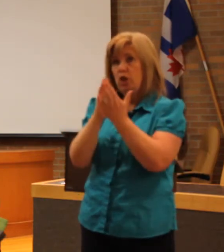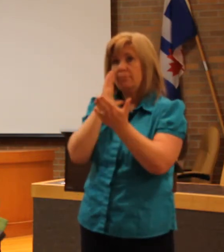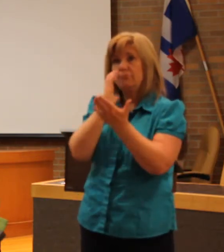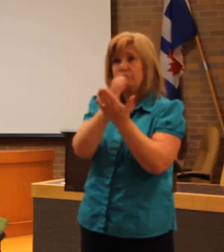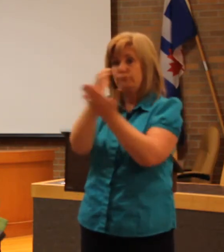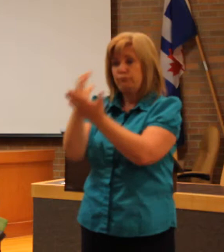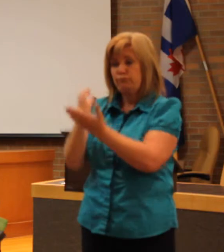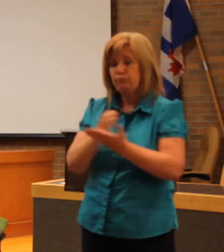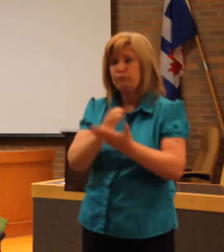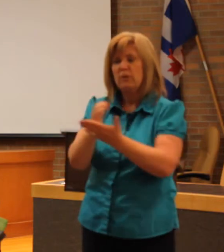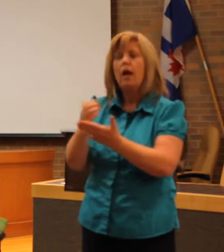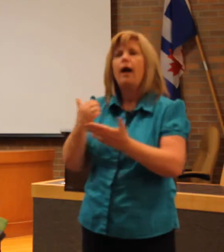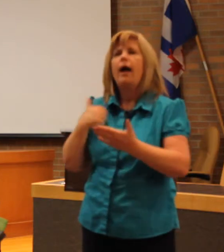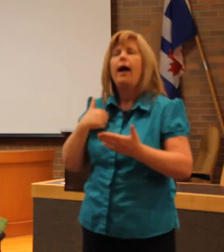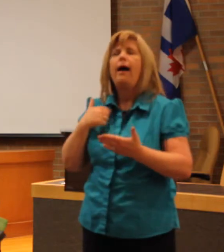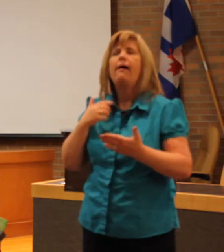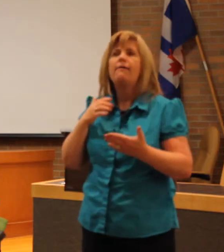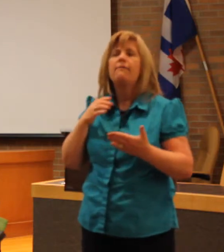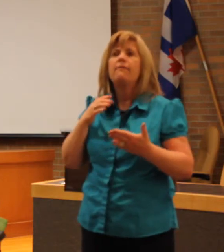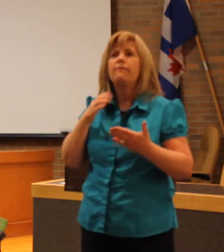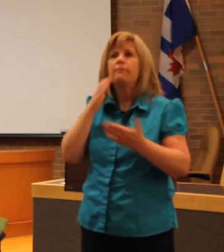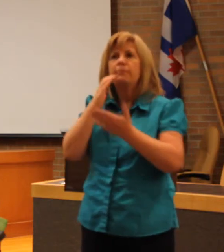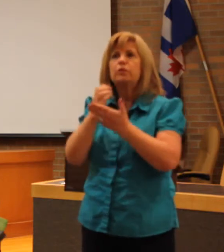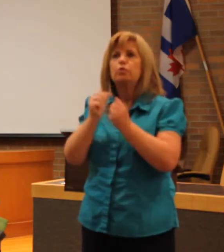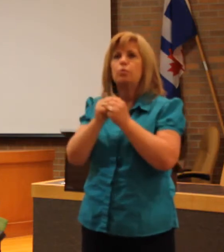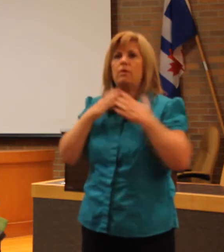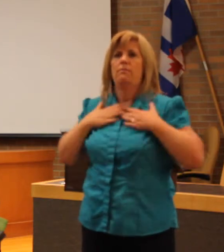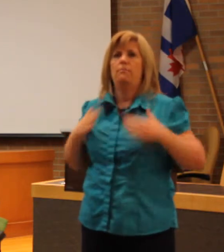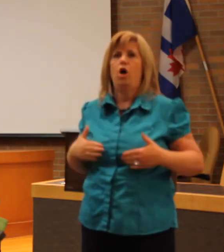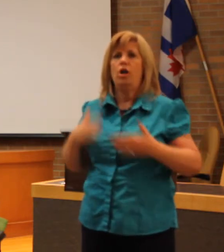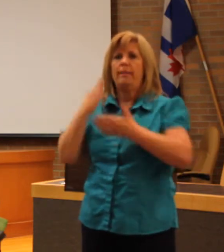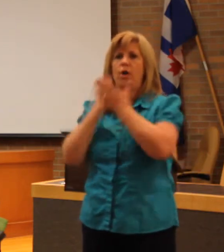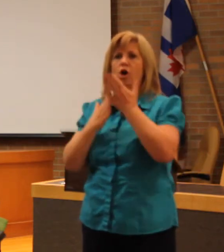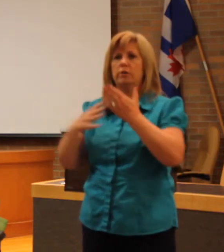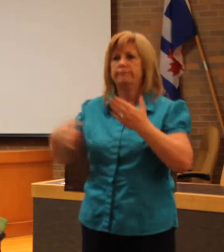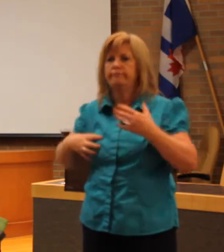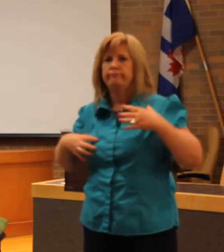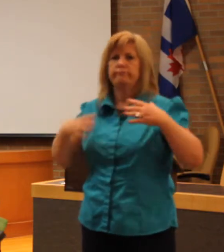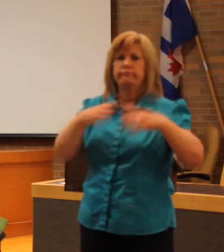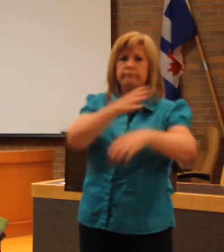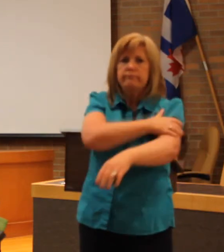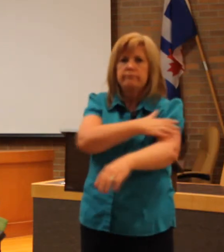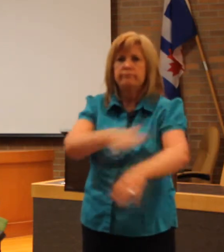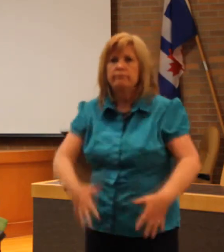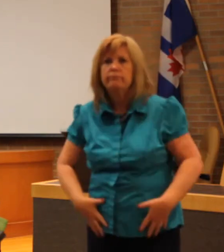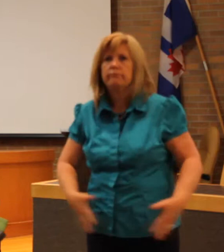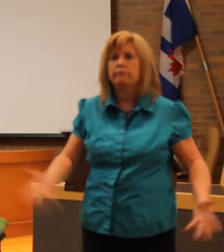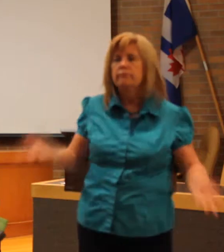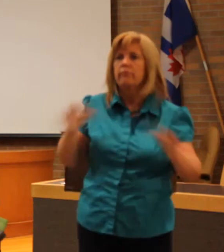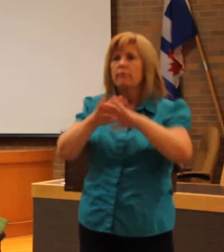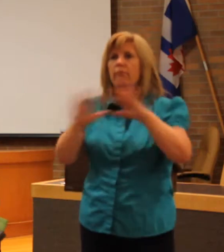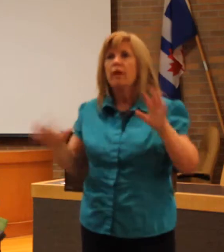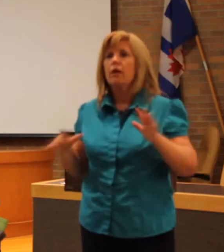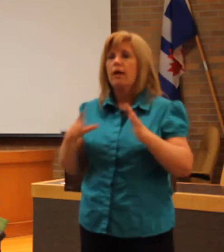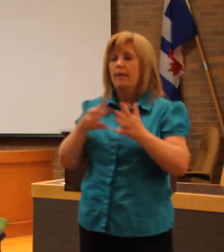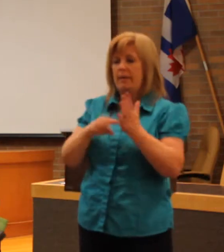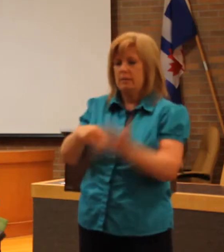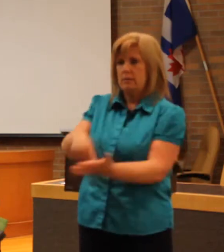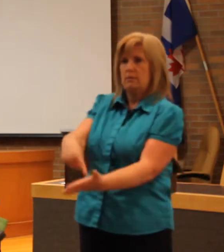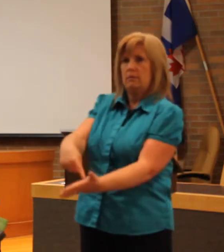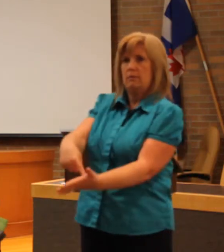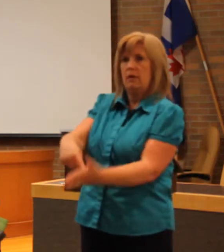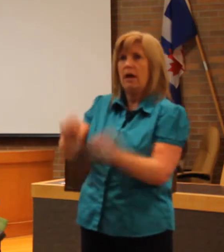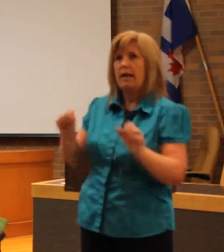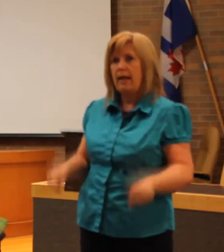if they're being mistreated, they can describe what's happening to them. But I'd also like to point out that in situations of trying to